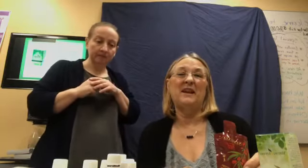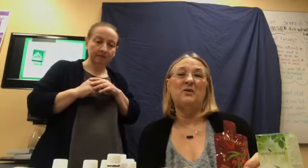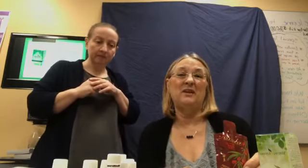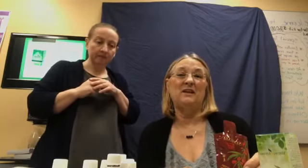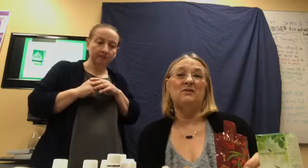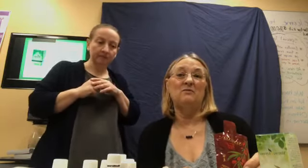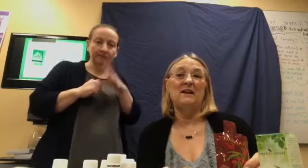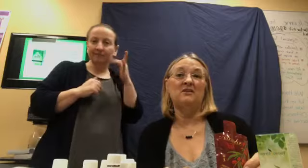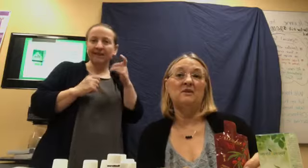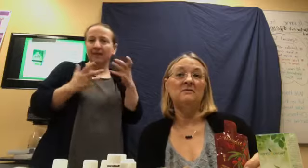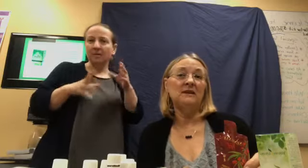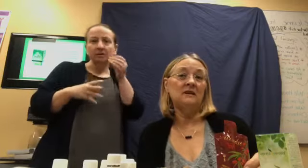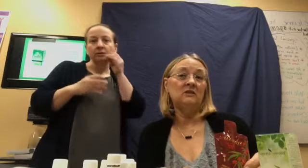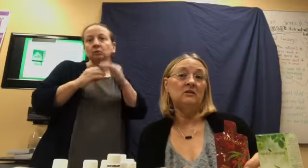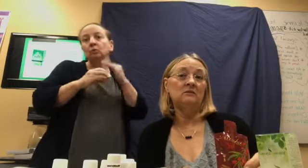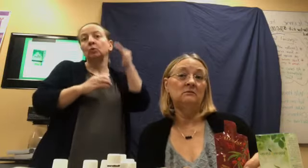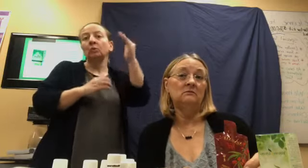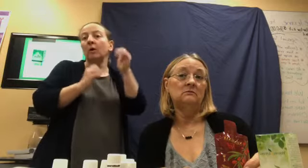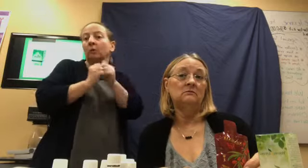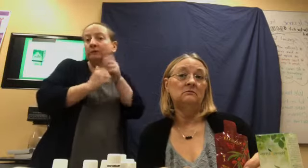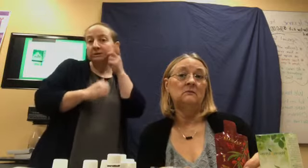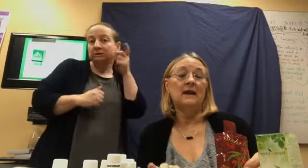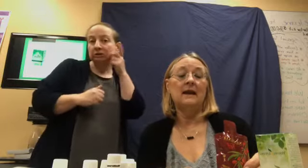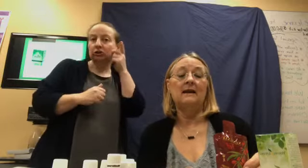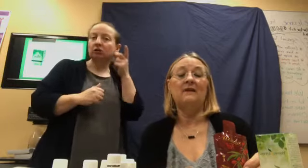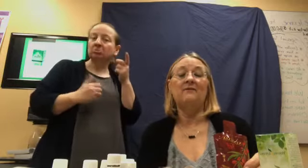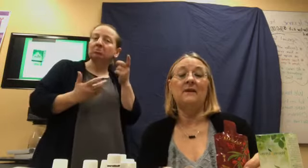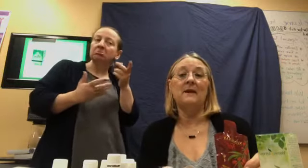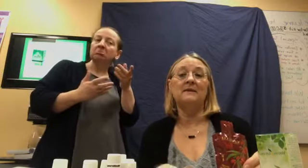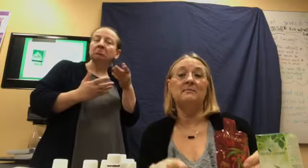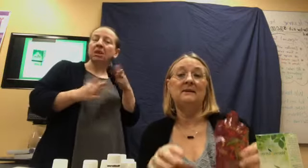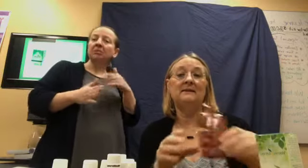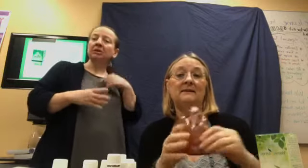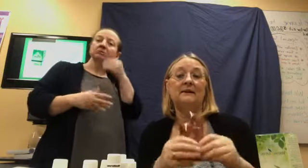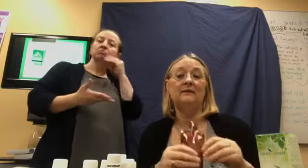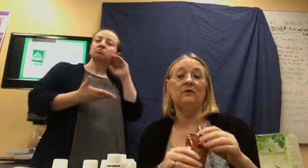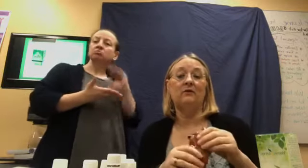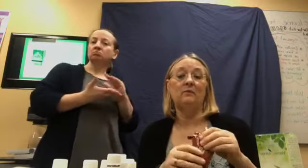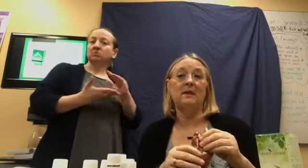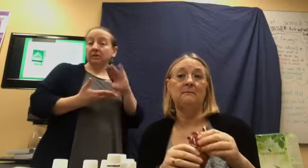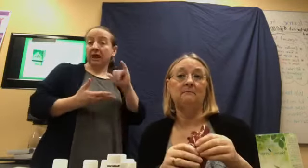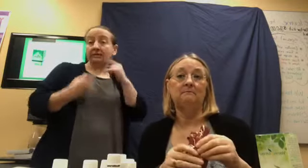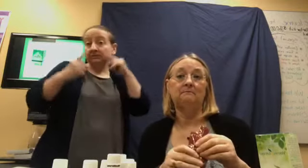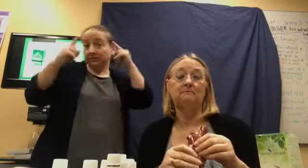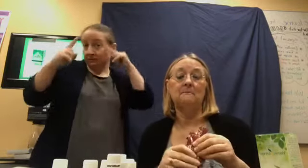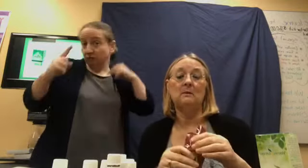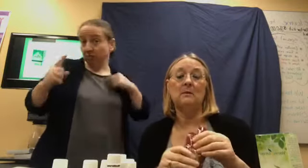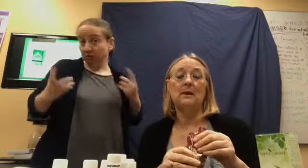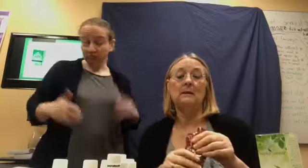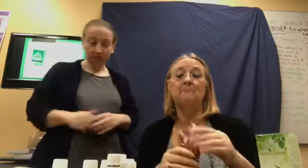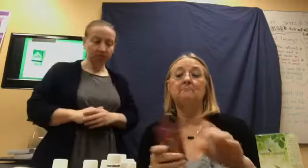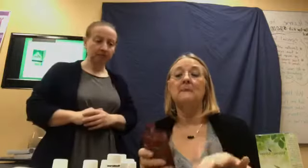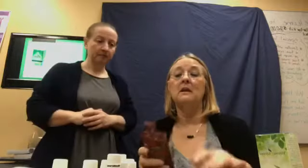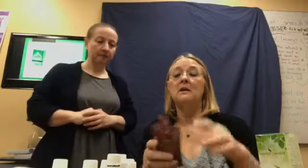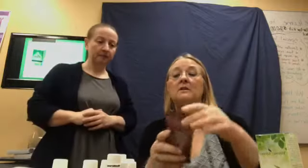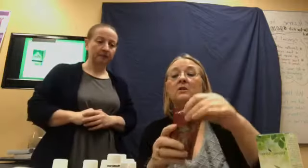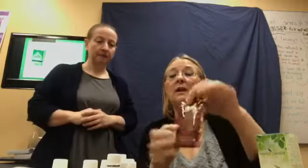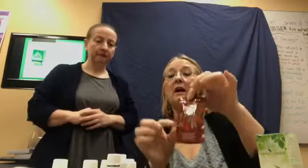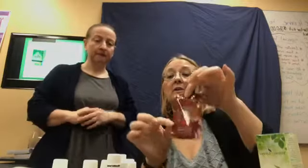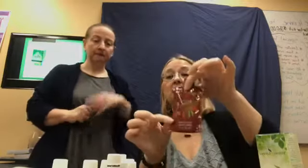I don't eat too much with my dinner. And, I found that to be successful for me. Okay. So, I also